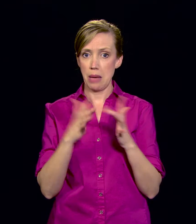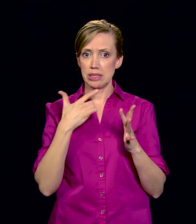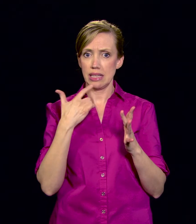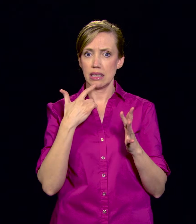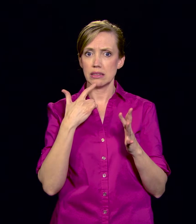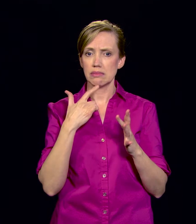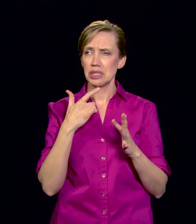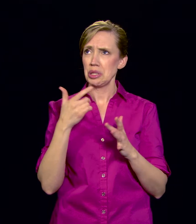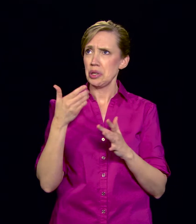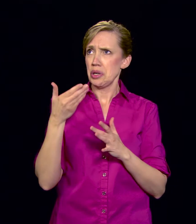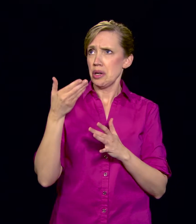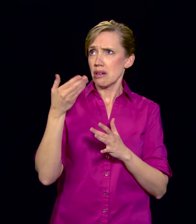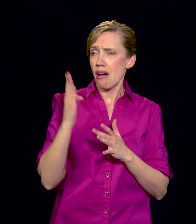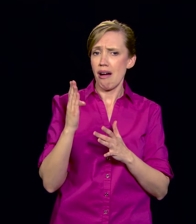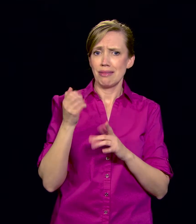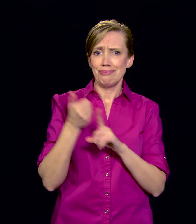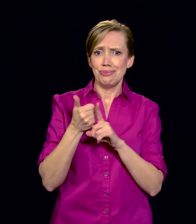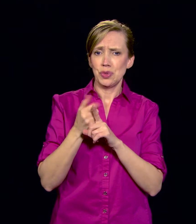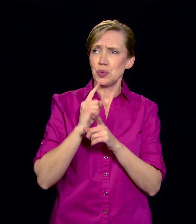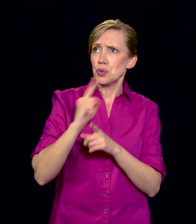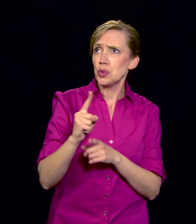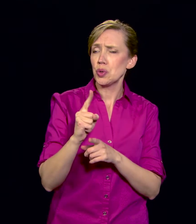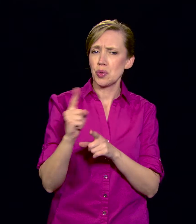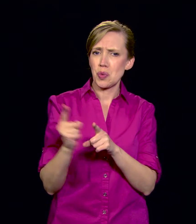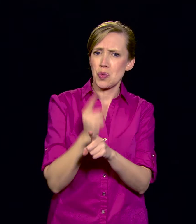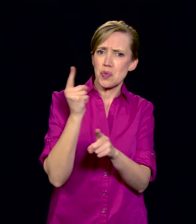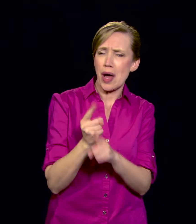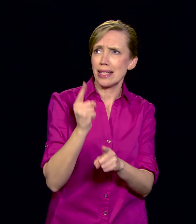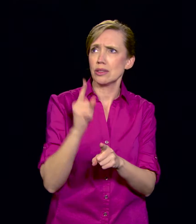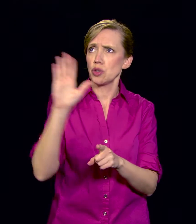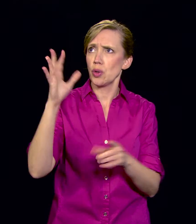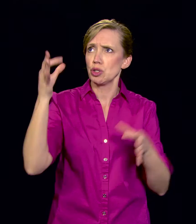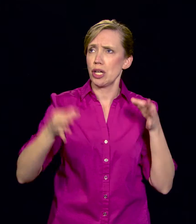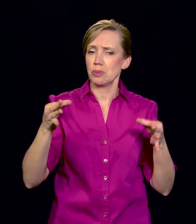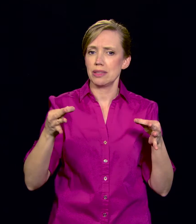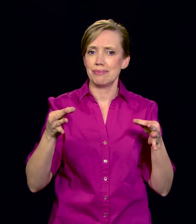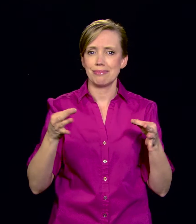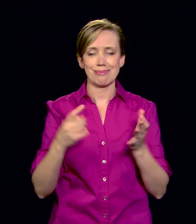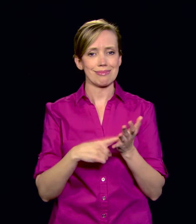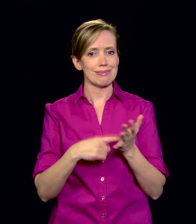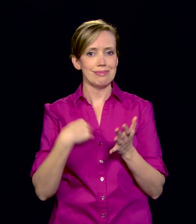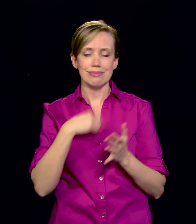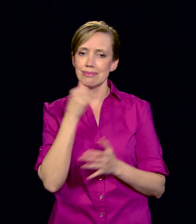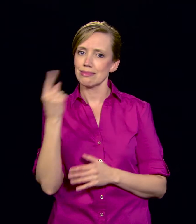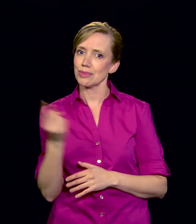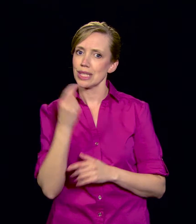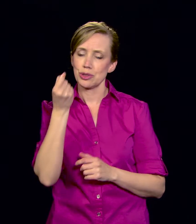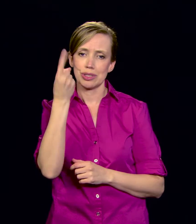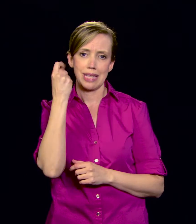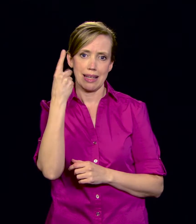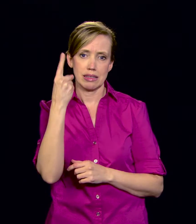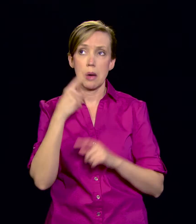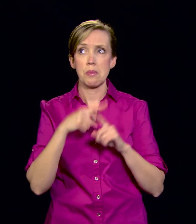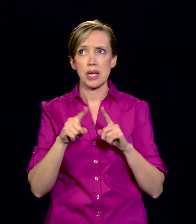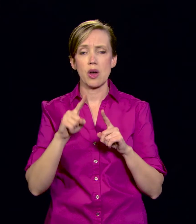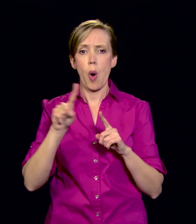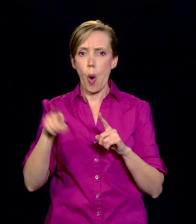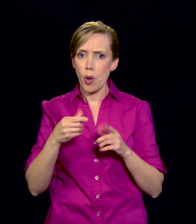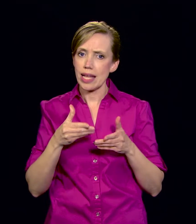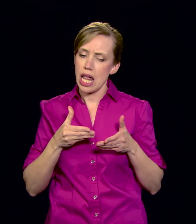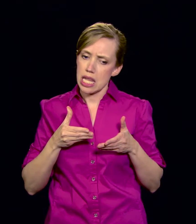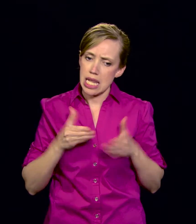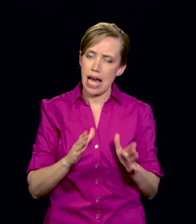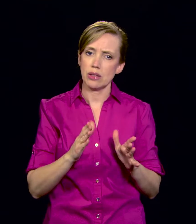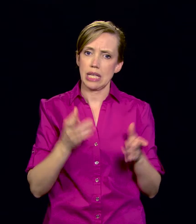God Almighty, true and righteous are thy judgments. It might not always be easy to understand, but God only allows that which